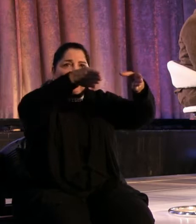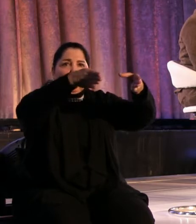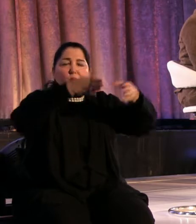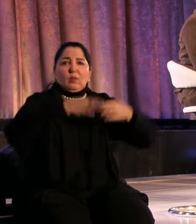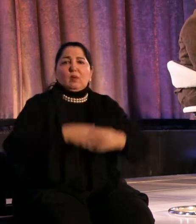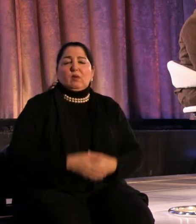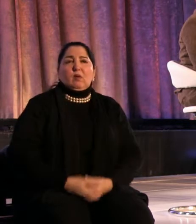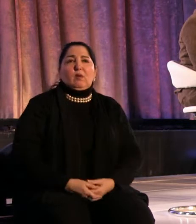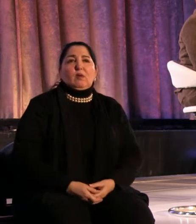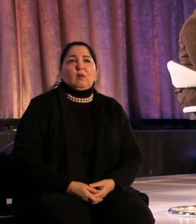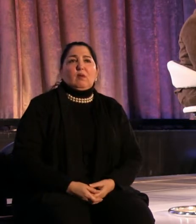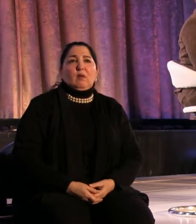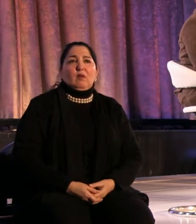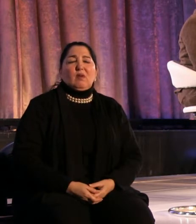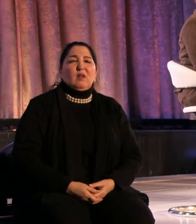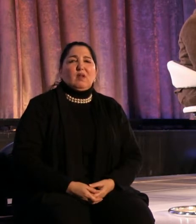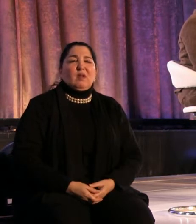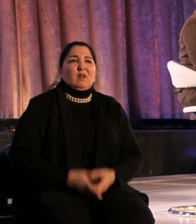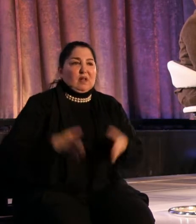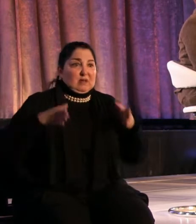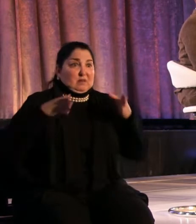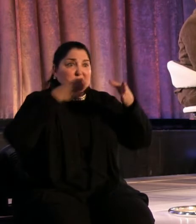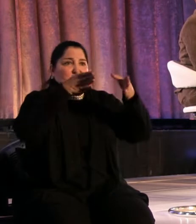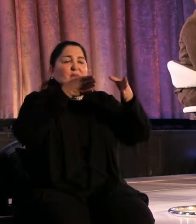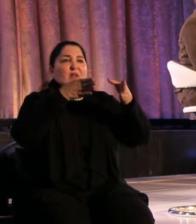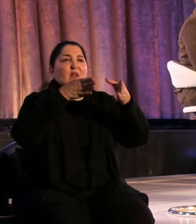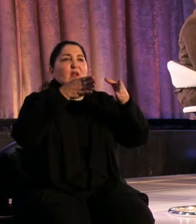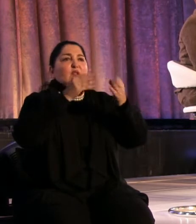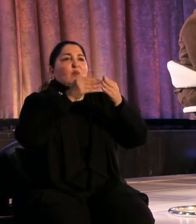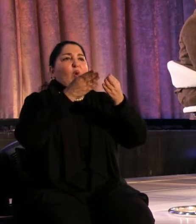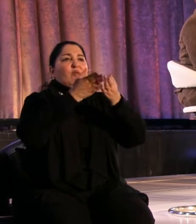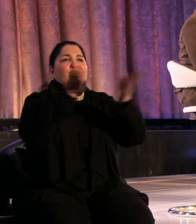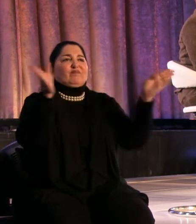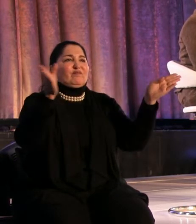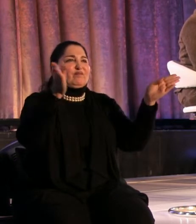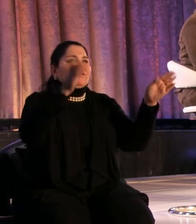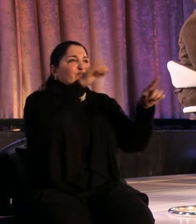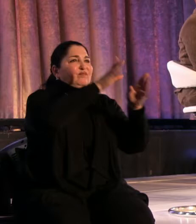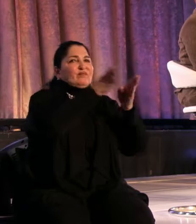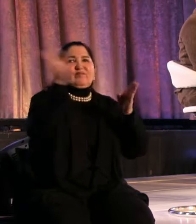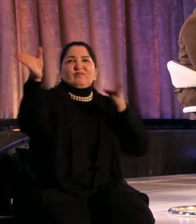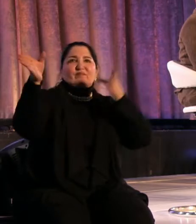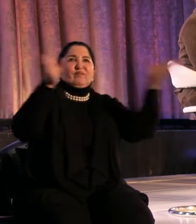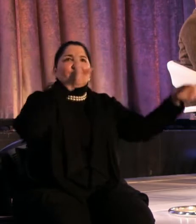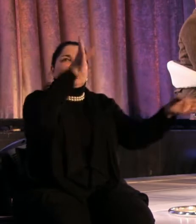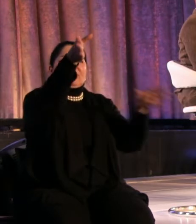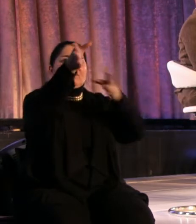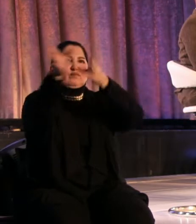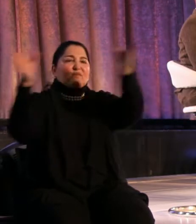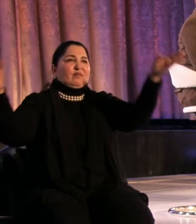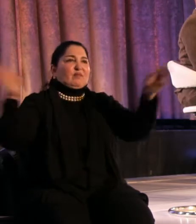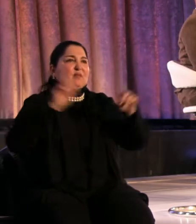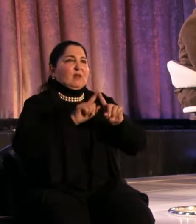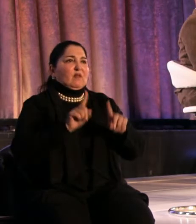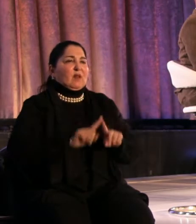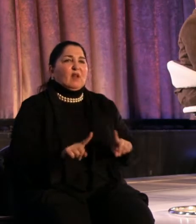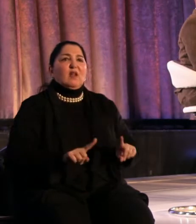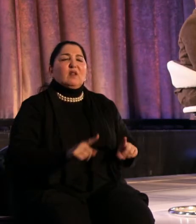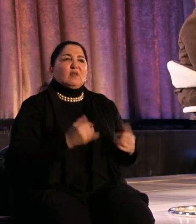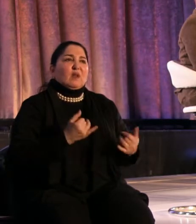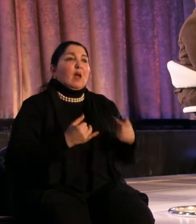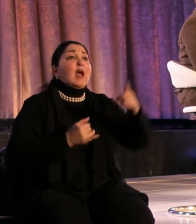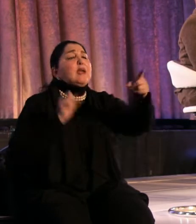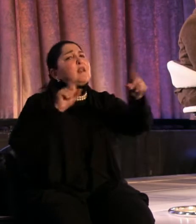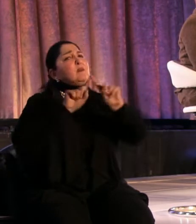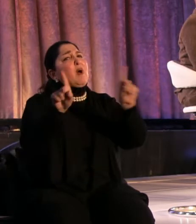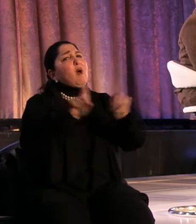more fractured, I believe, today. Thank you. Yes, but we also aren't listening. I